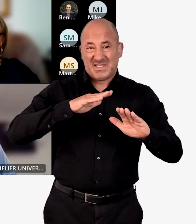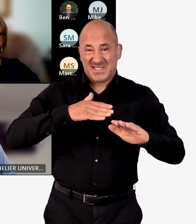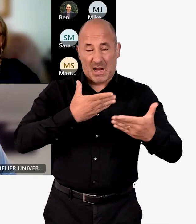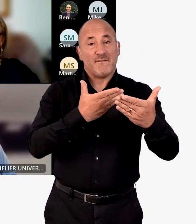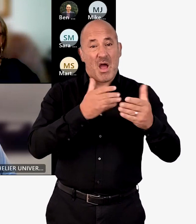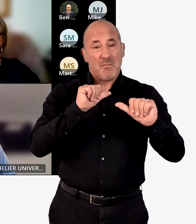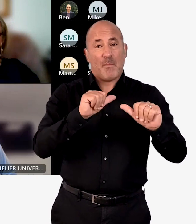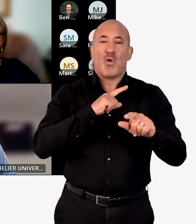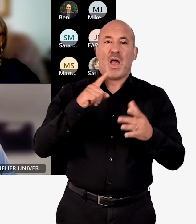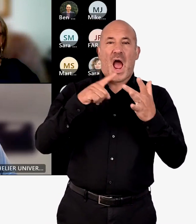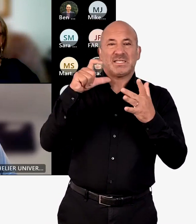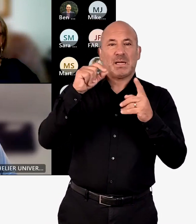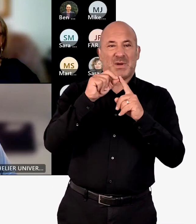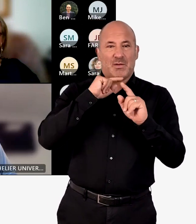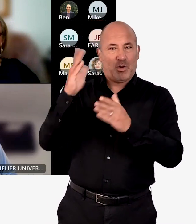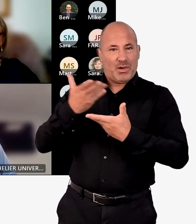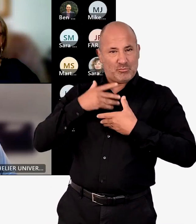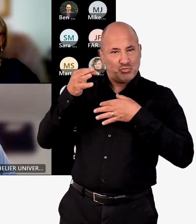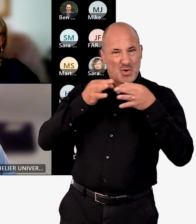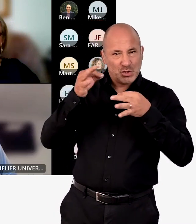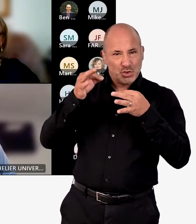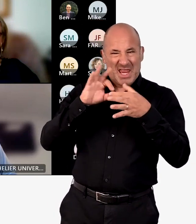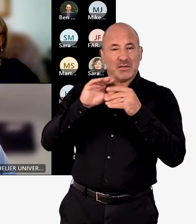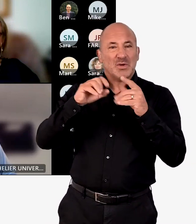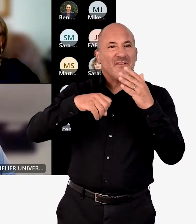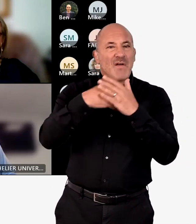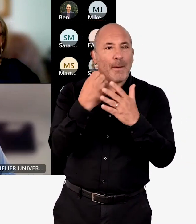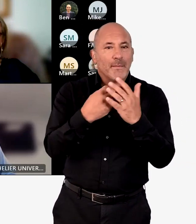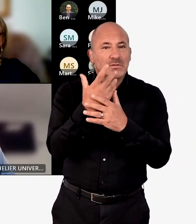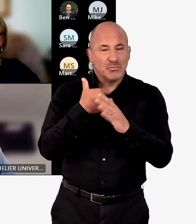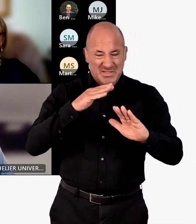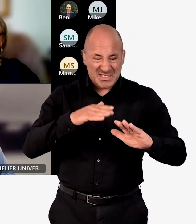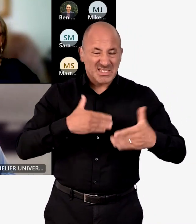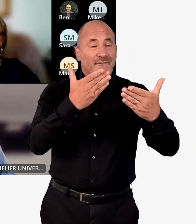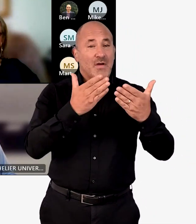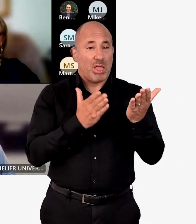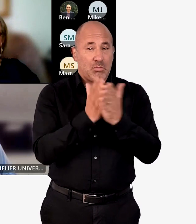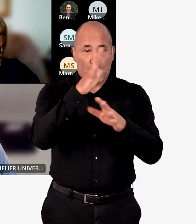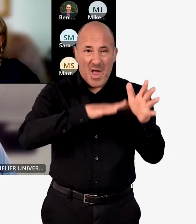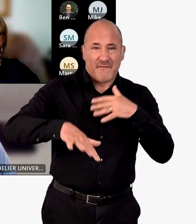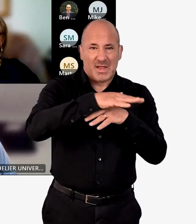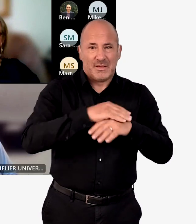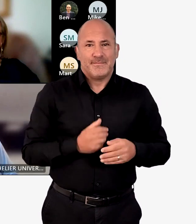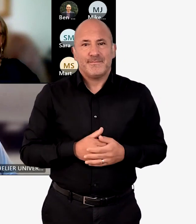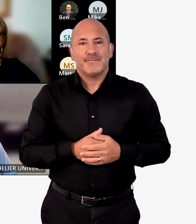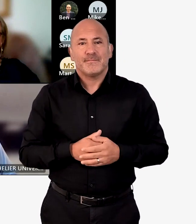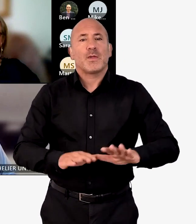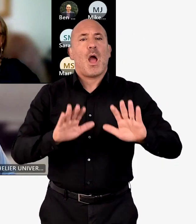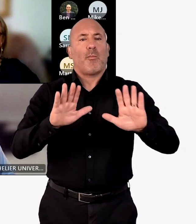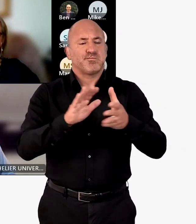deliver the requirements that will be set for us from the ICP strategy in relation to developments across the whole of the system.